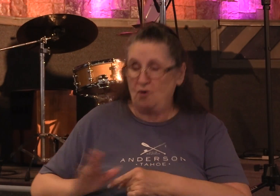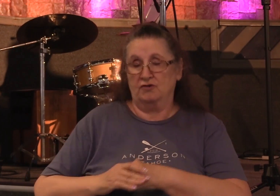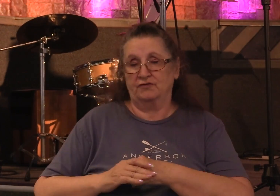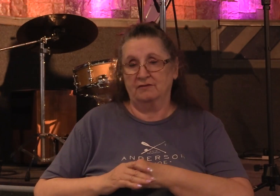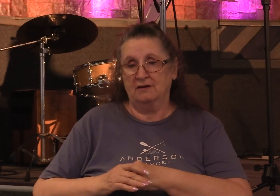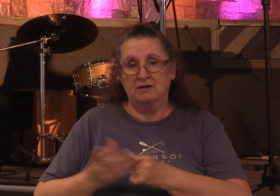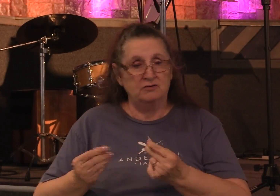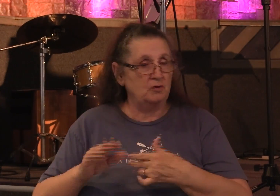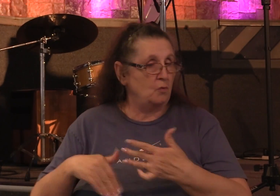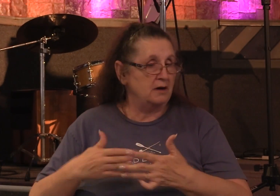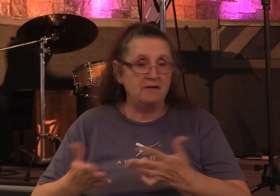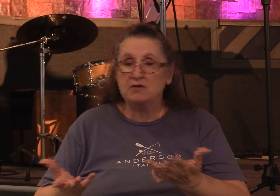do whatever you want